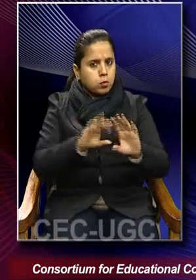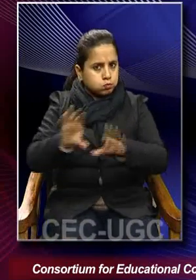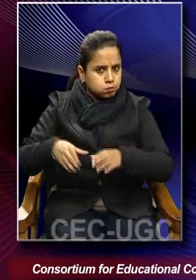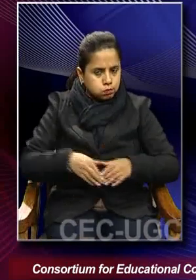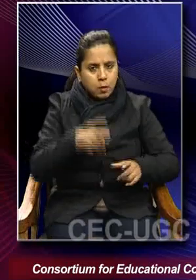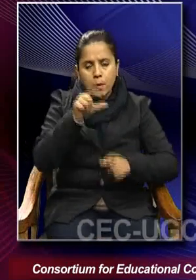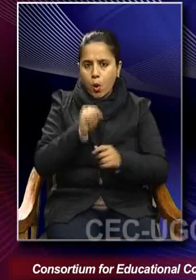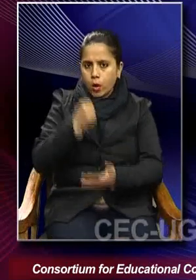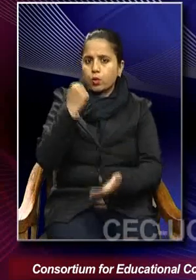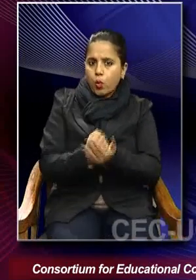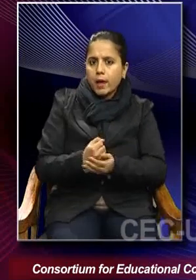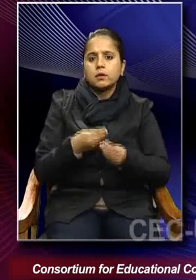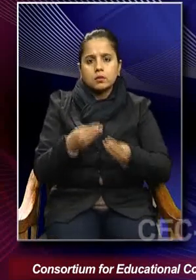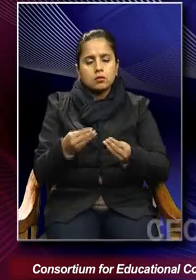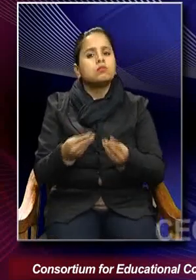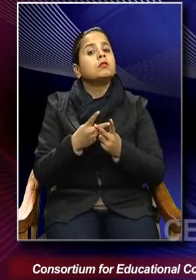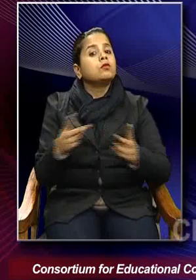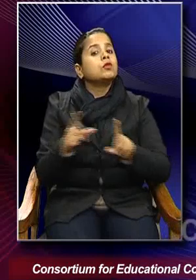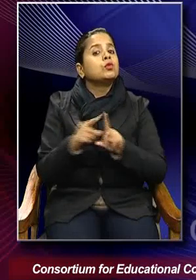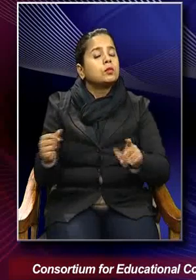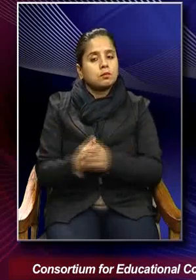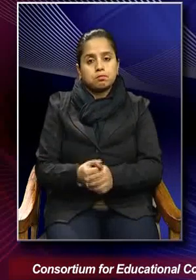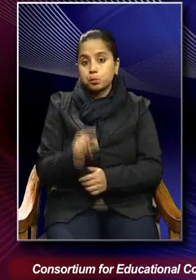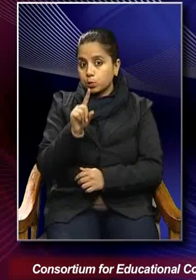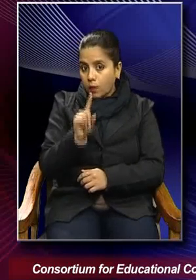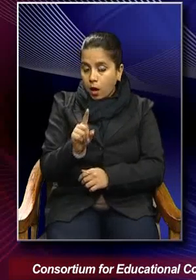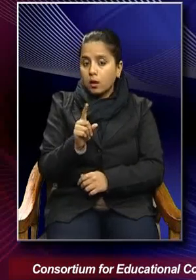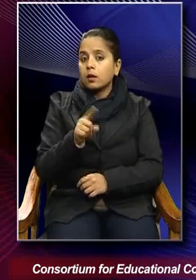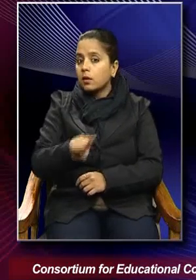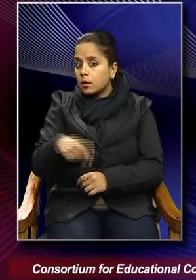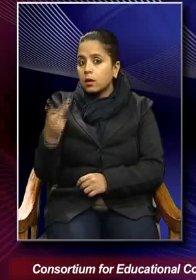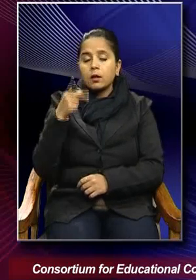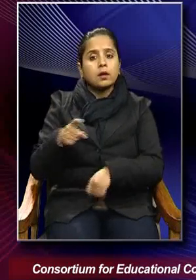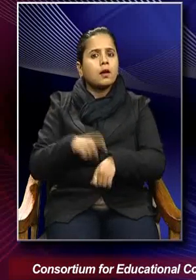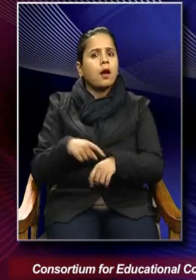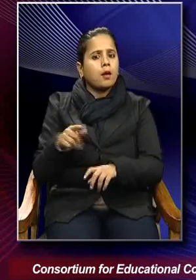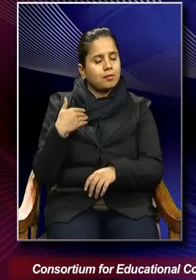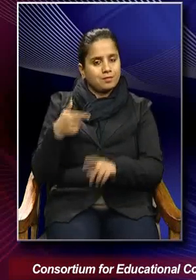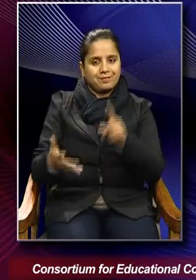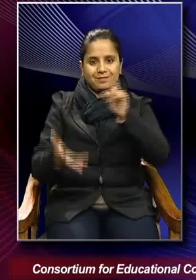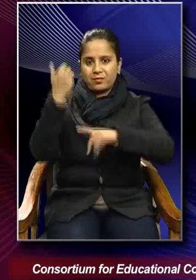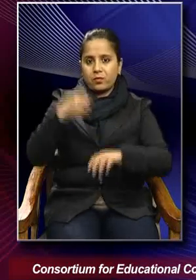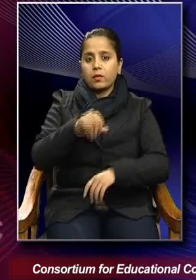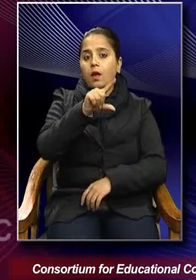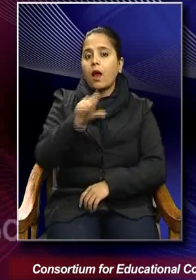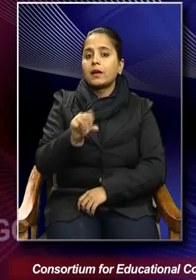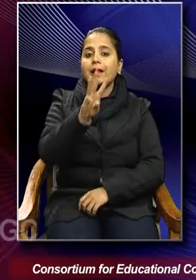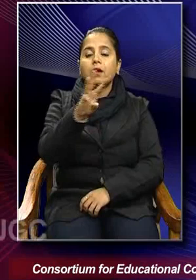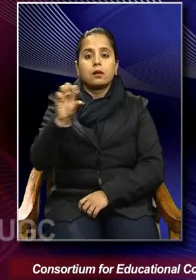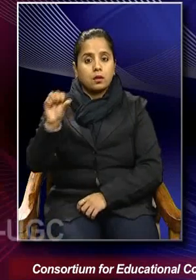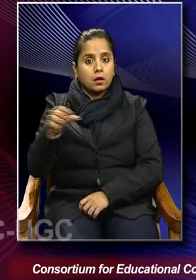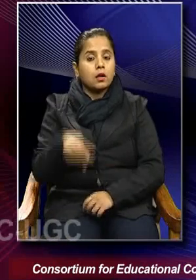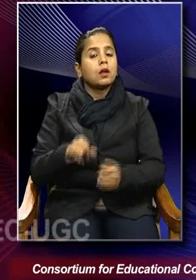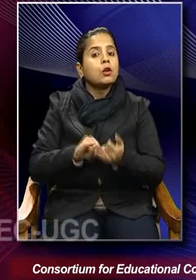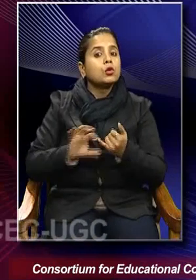individual rights and so forth. Whereas, by the time we reach 1939, the